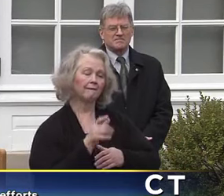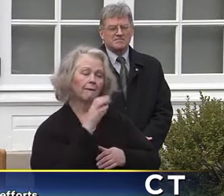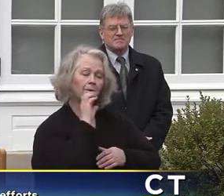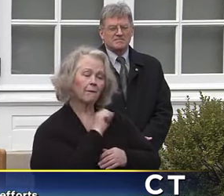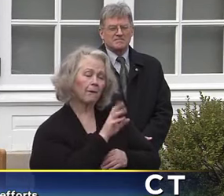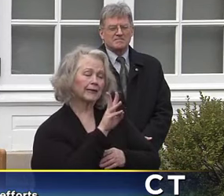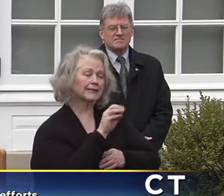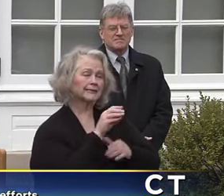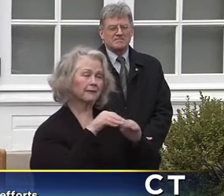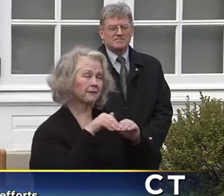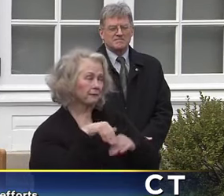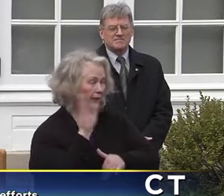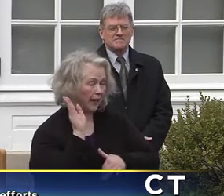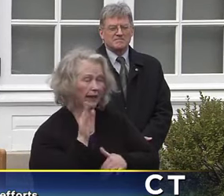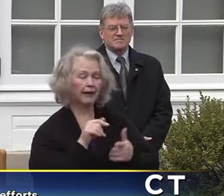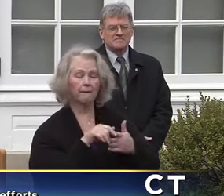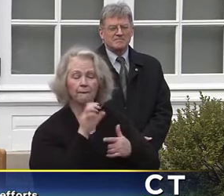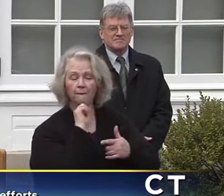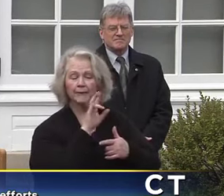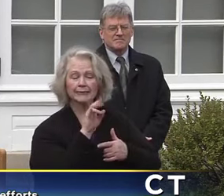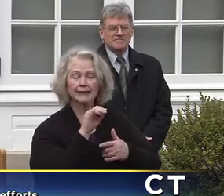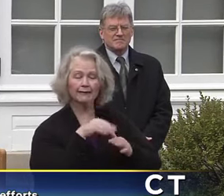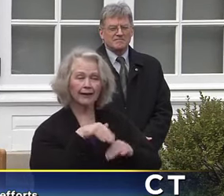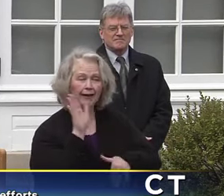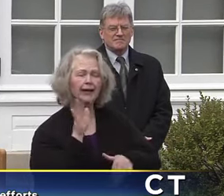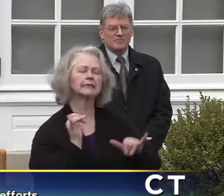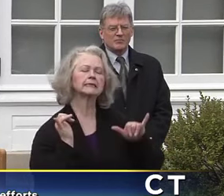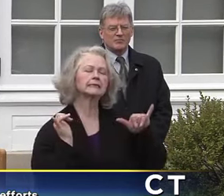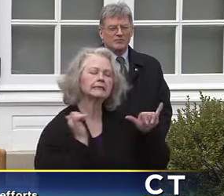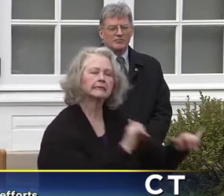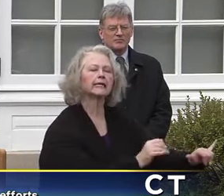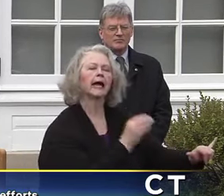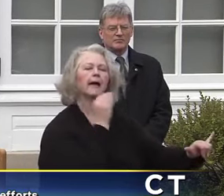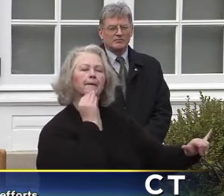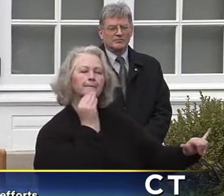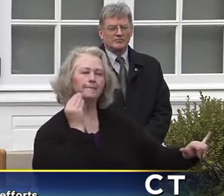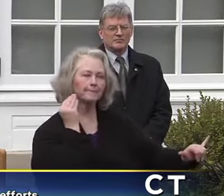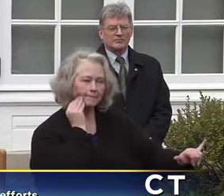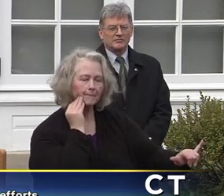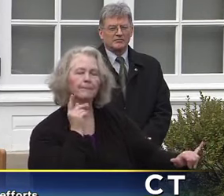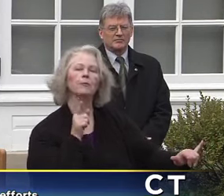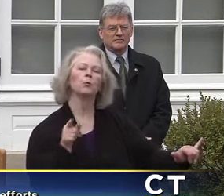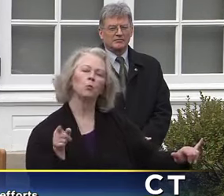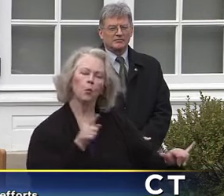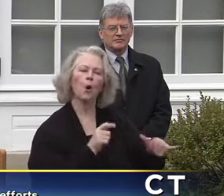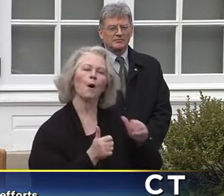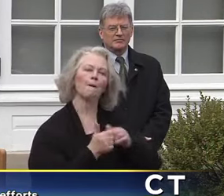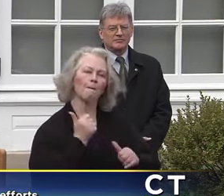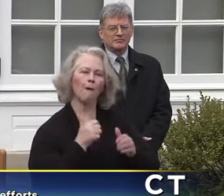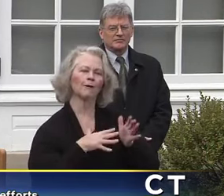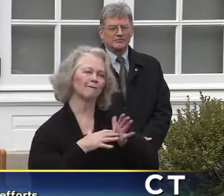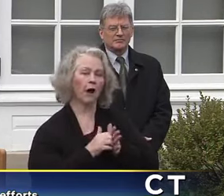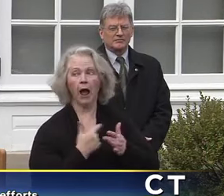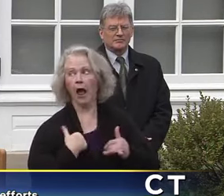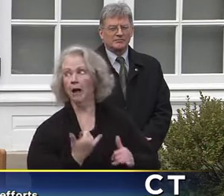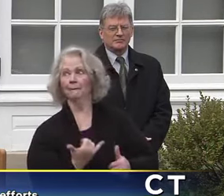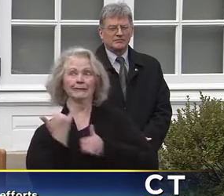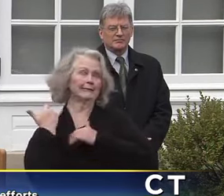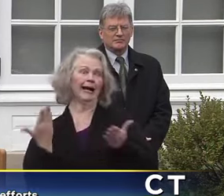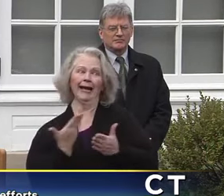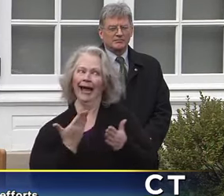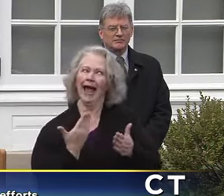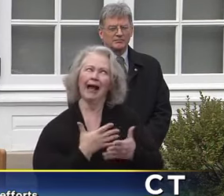of 60, everybody over the age of 70, stay in your home. You are most vulnerable. I'm staying right here as much as I